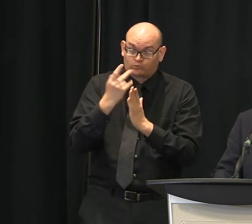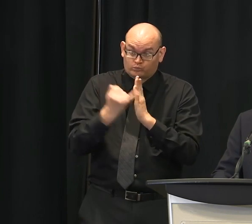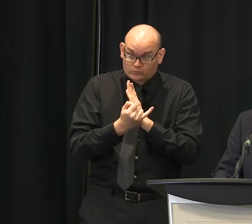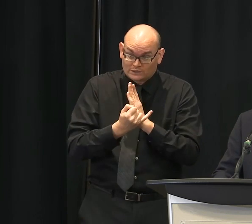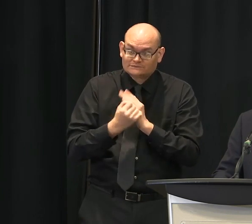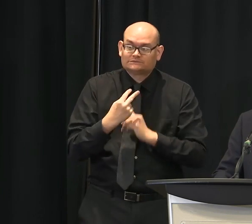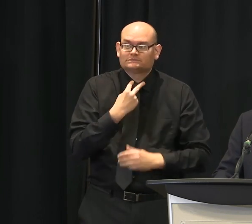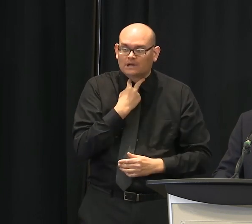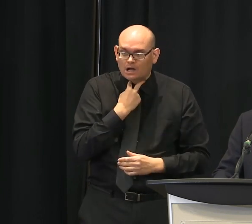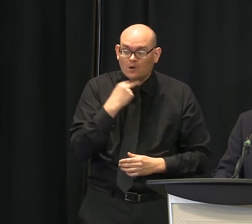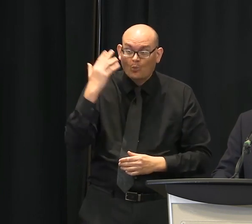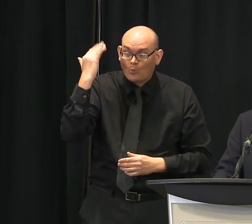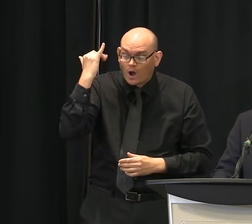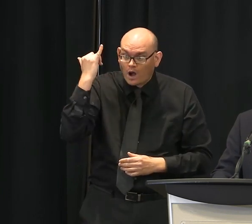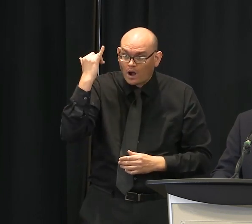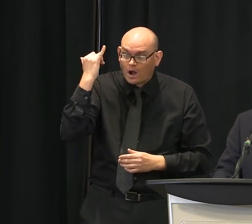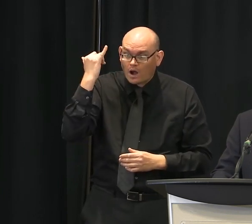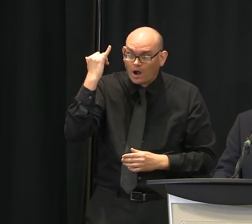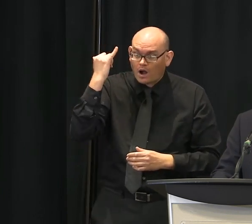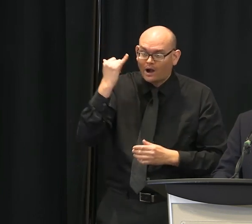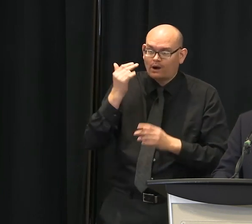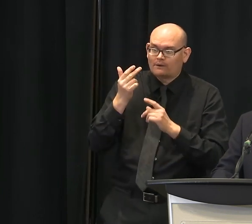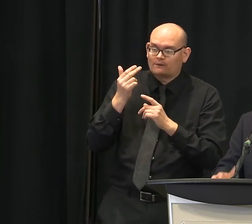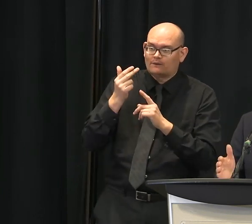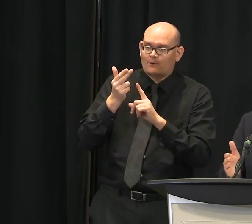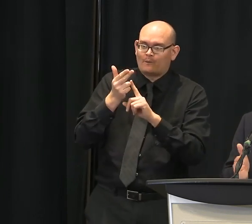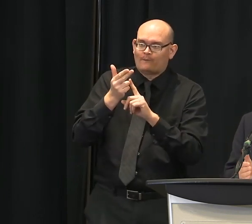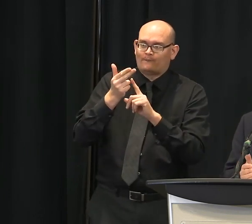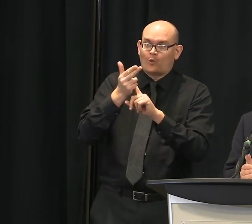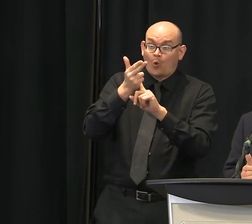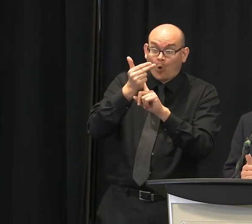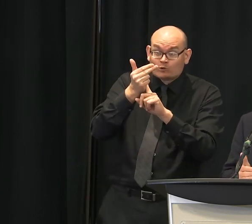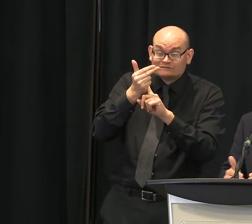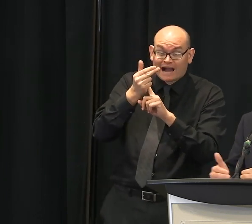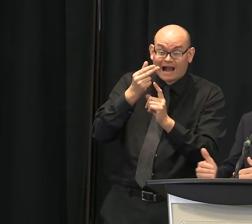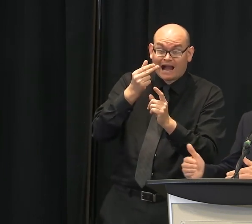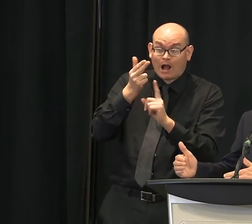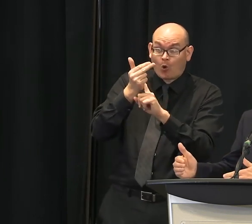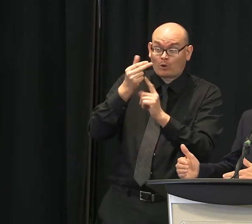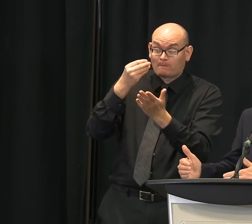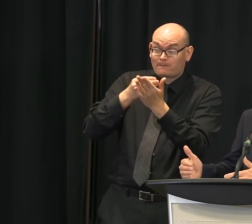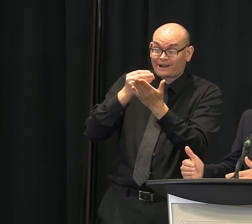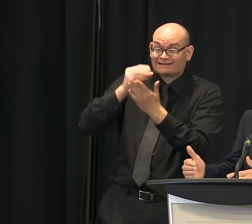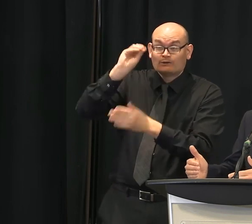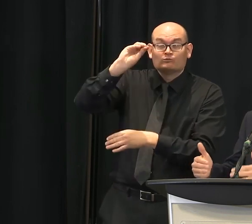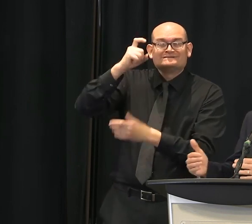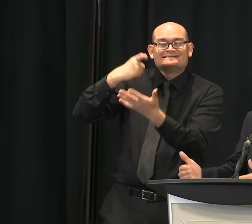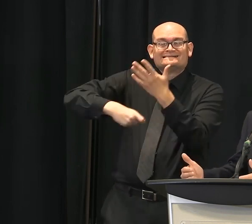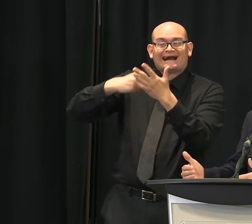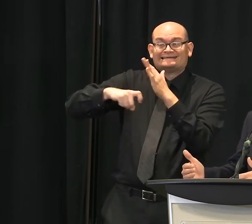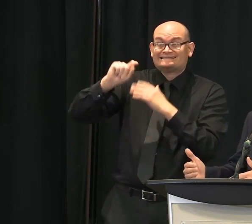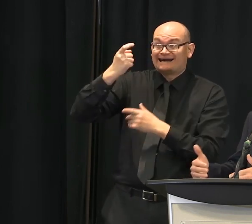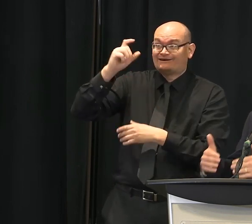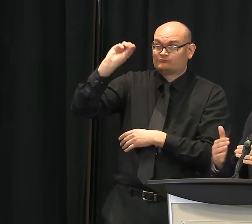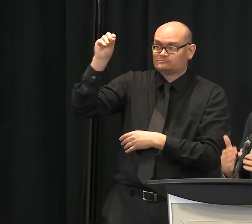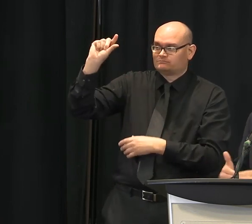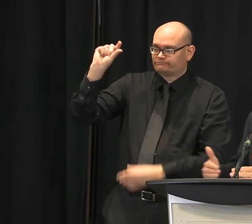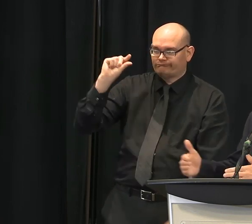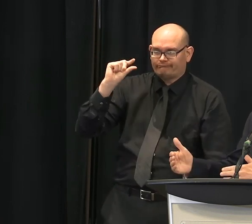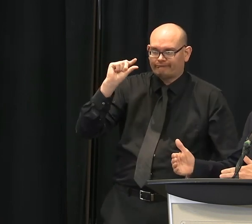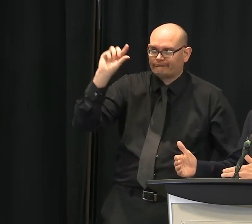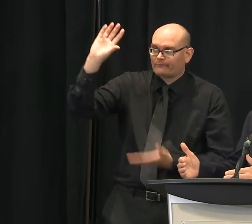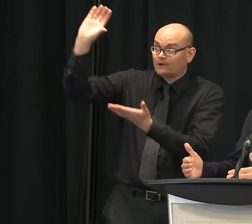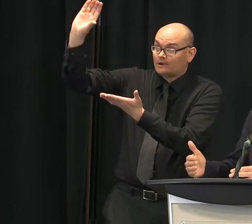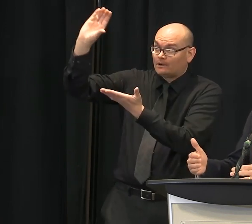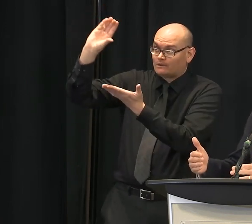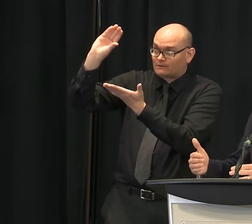by $3 or $4 million. So those are kind of on hold and projects that will be slower to come about, if you will. They're not canceled. They're just going to be on